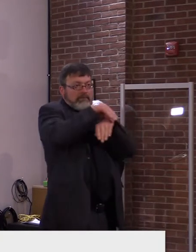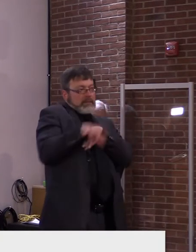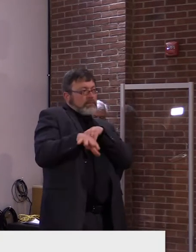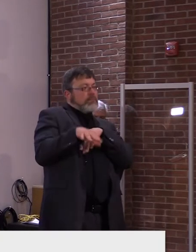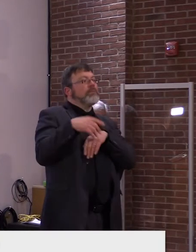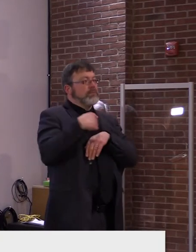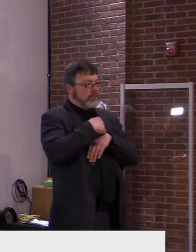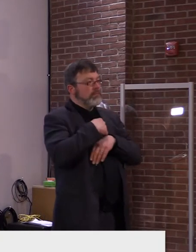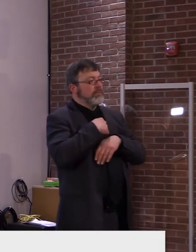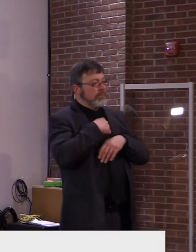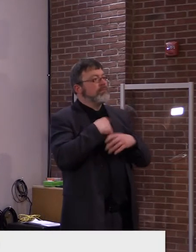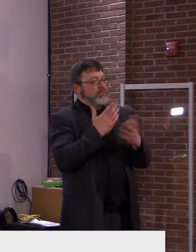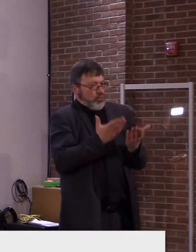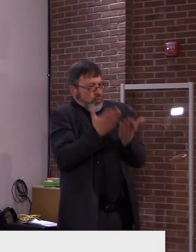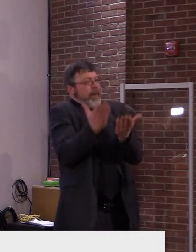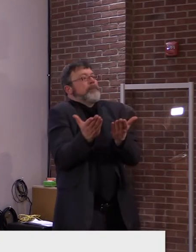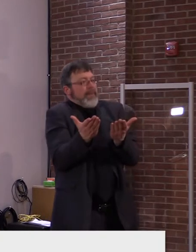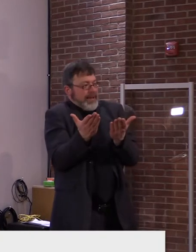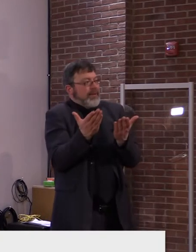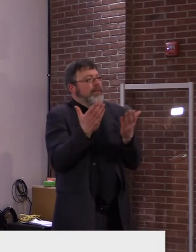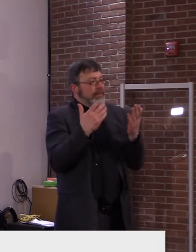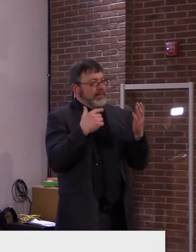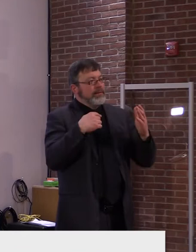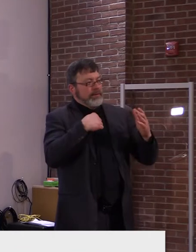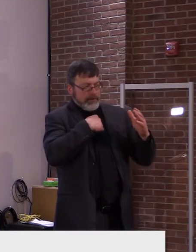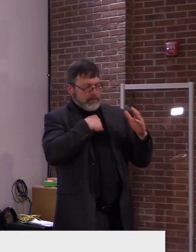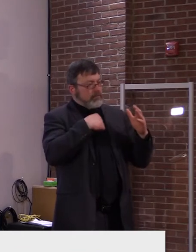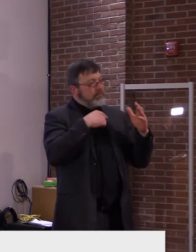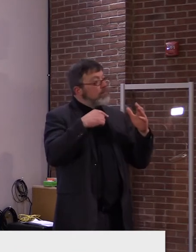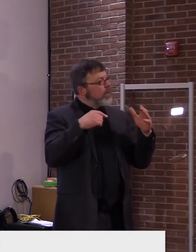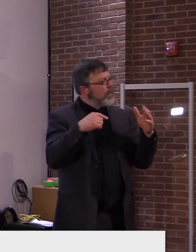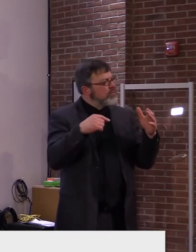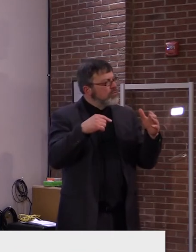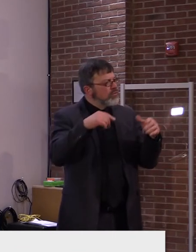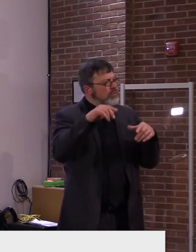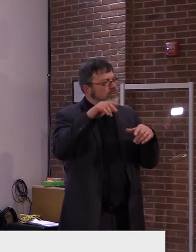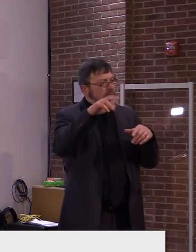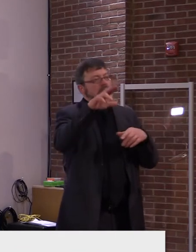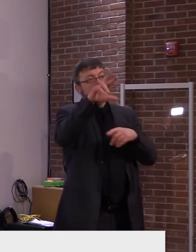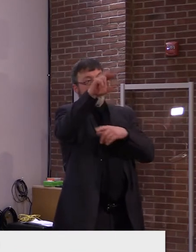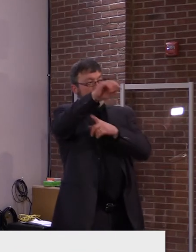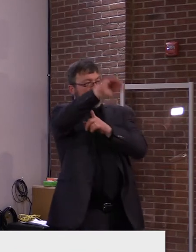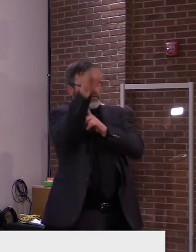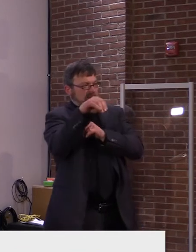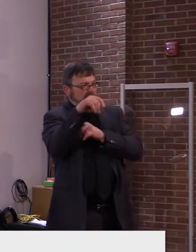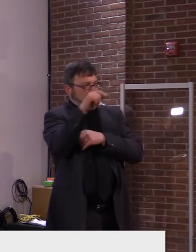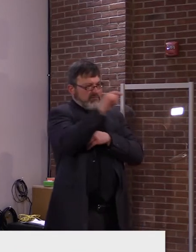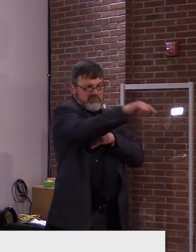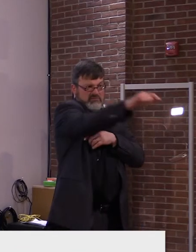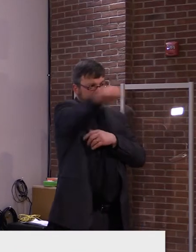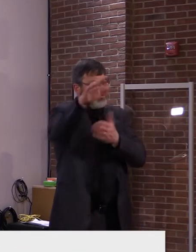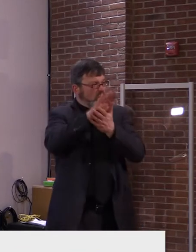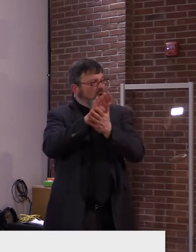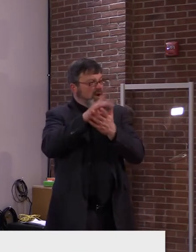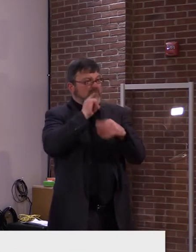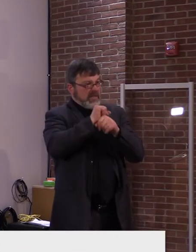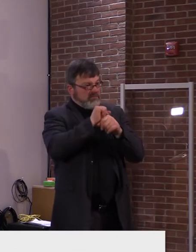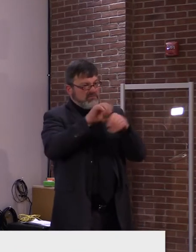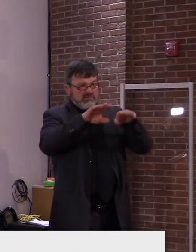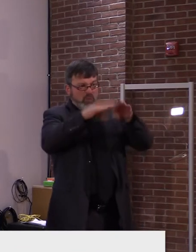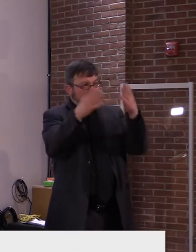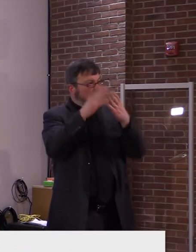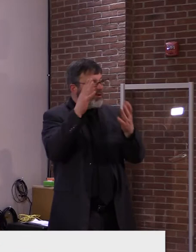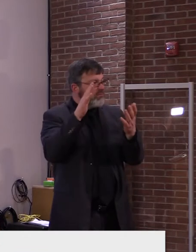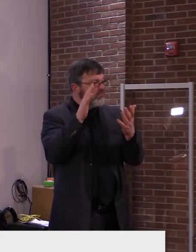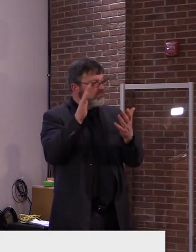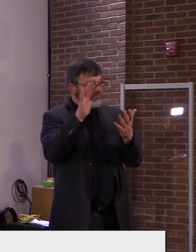this point in time are in person, I believe four to five days a week. Um, and then we have about 20% who,